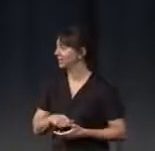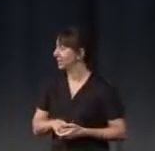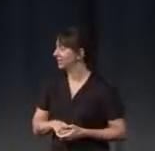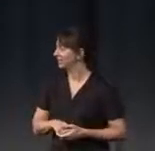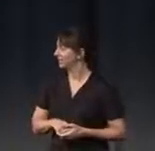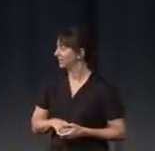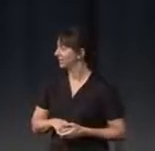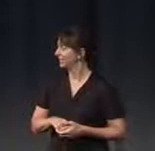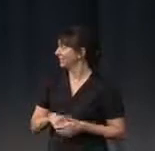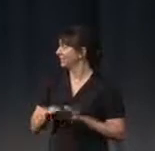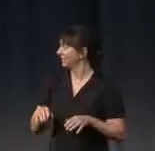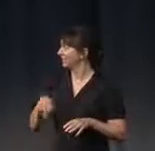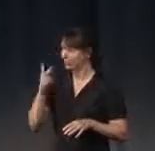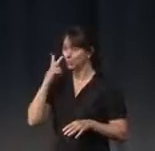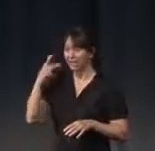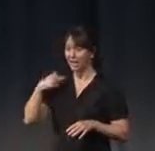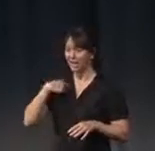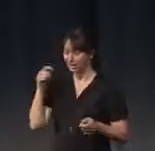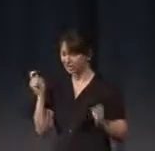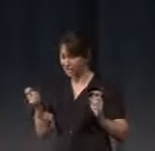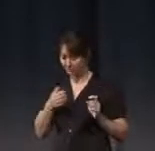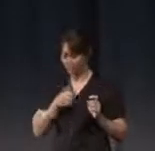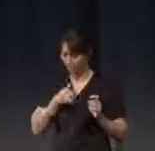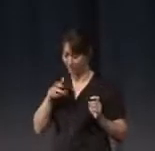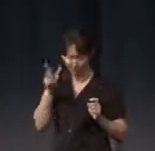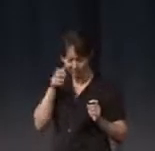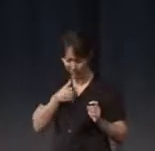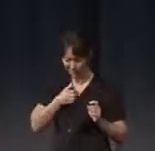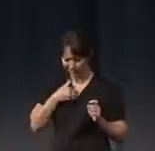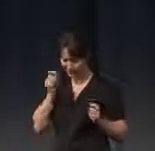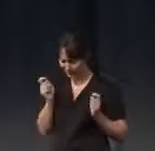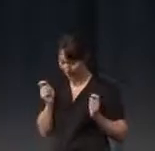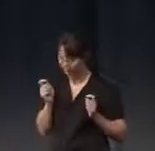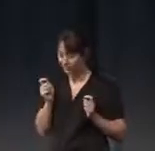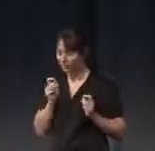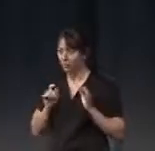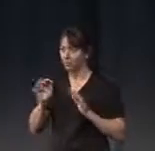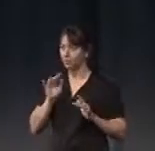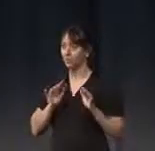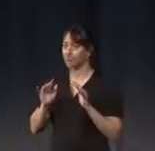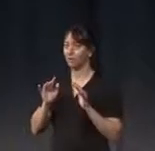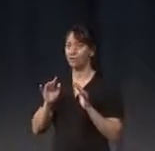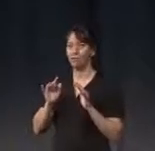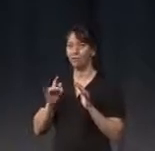you see, then adjust myself, no? And then I start to hear myself and I feel a bit more maybe secure.